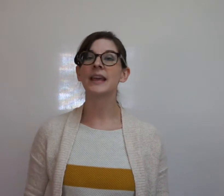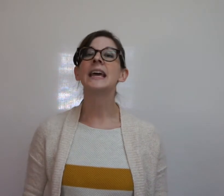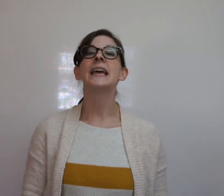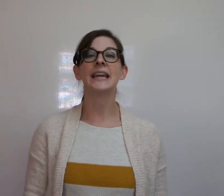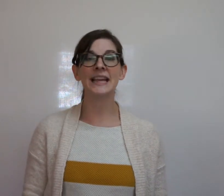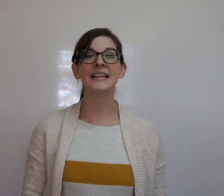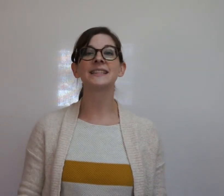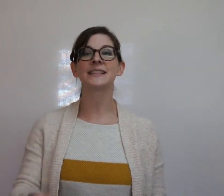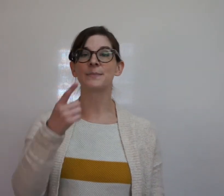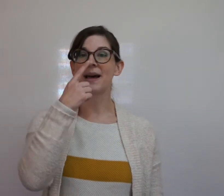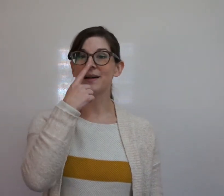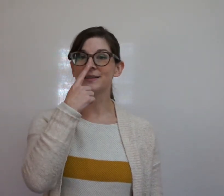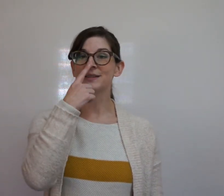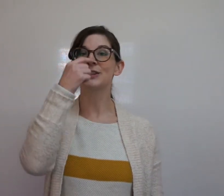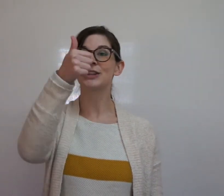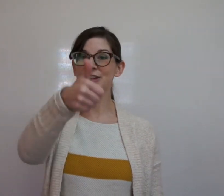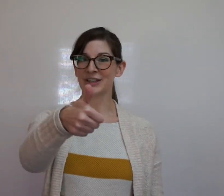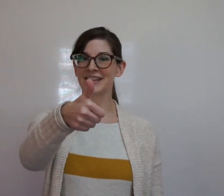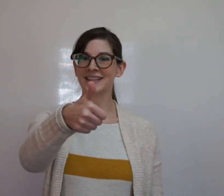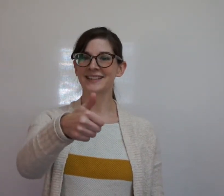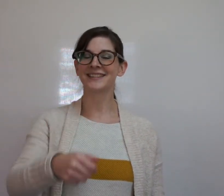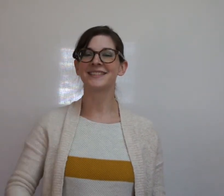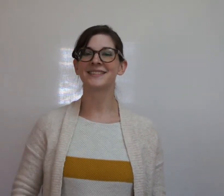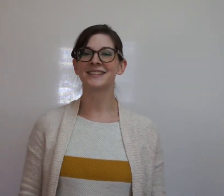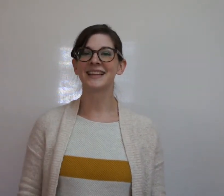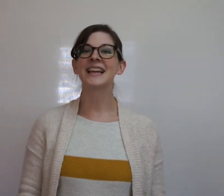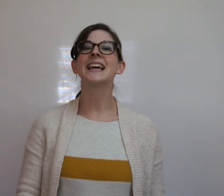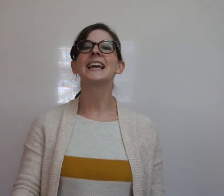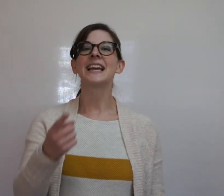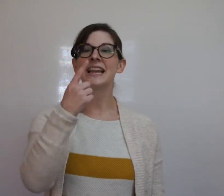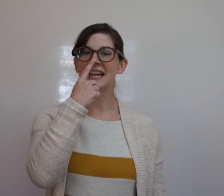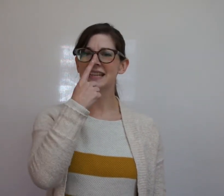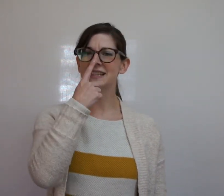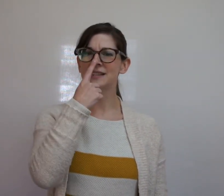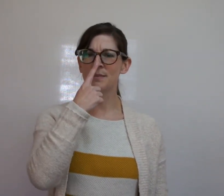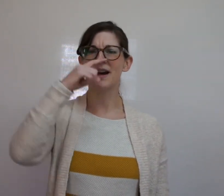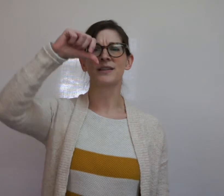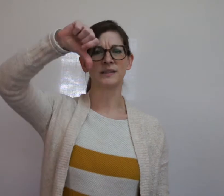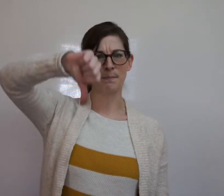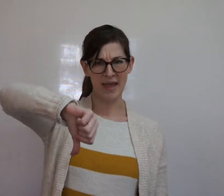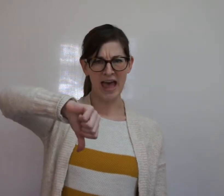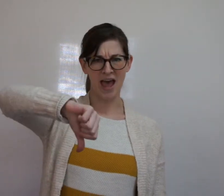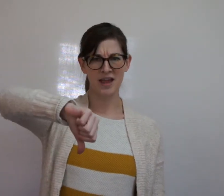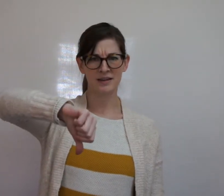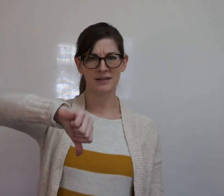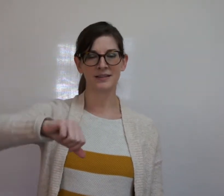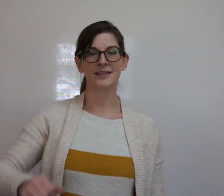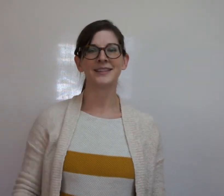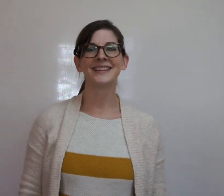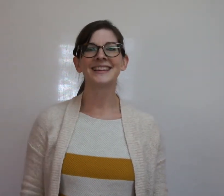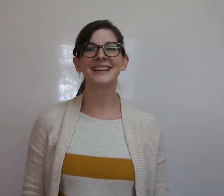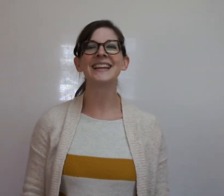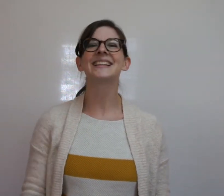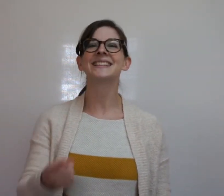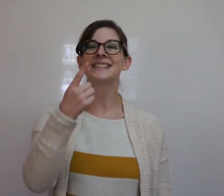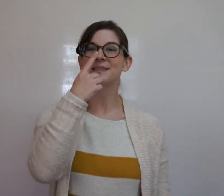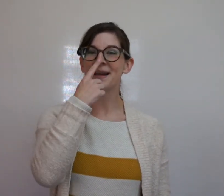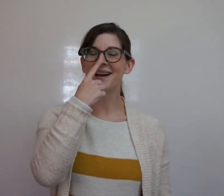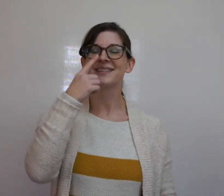It smells good. It smells bad. It smells